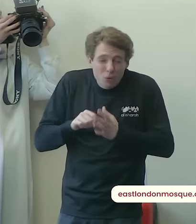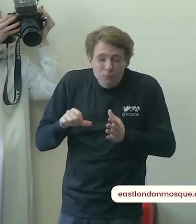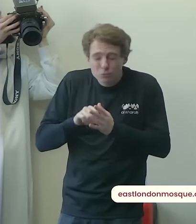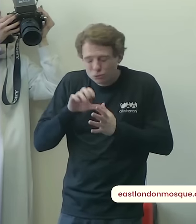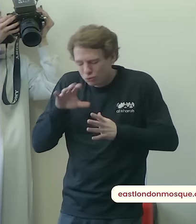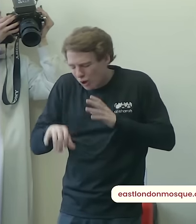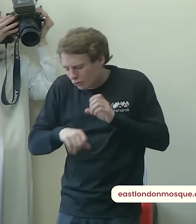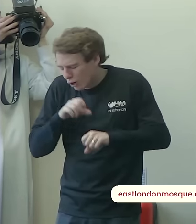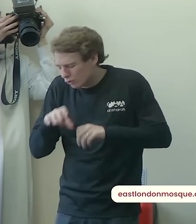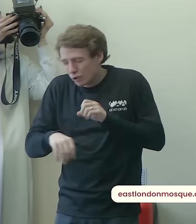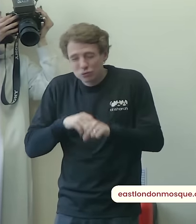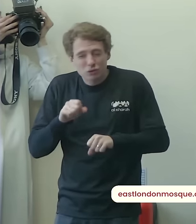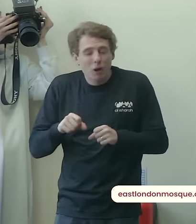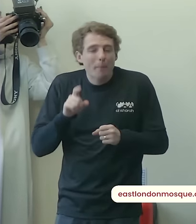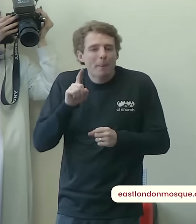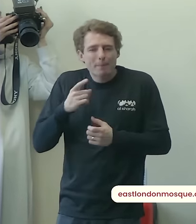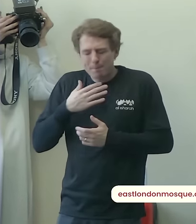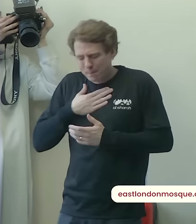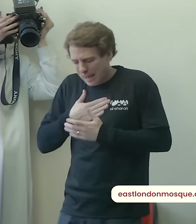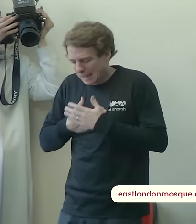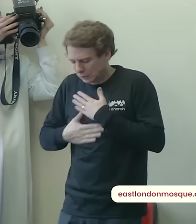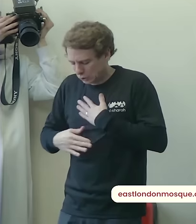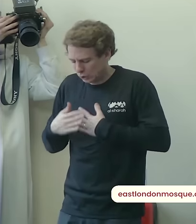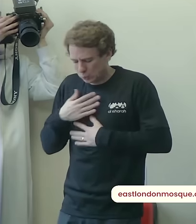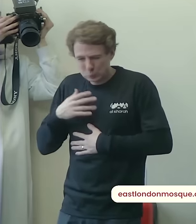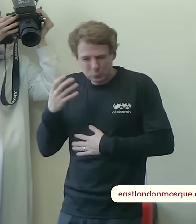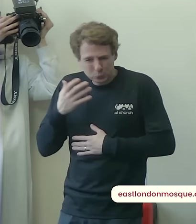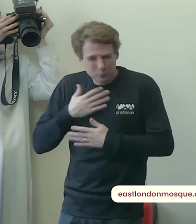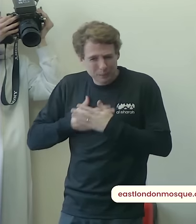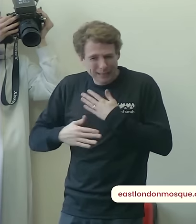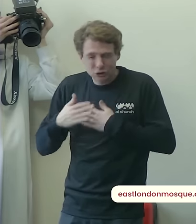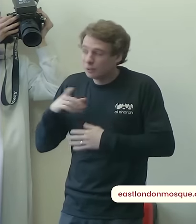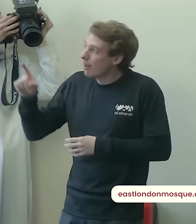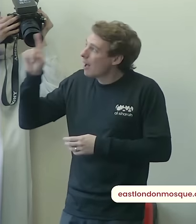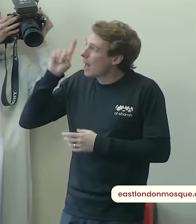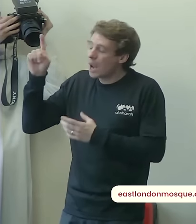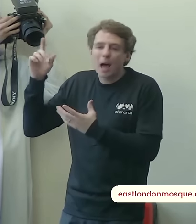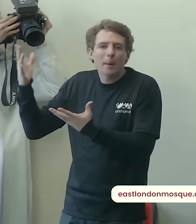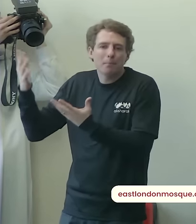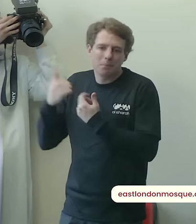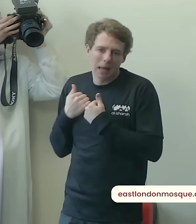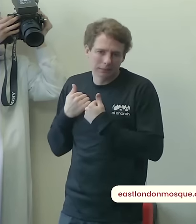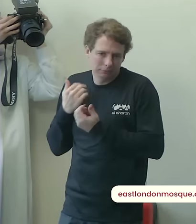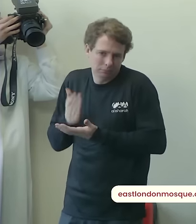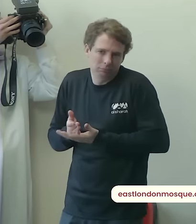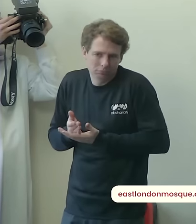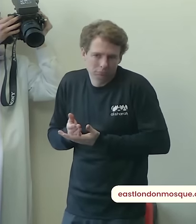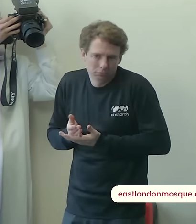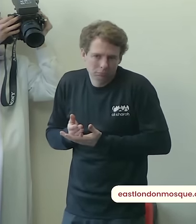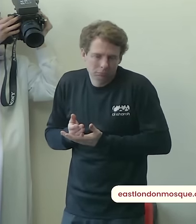what's my reward my reward is equivalent to the patients that i bear but when i bear patients for the sake of